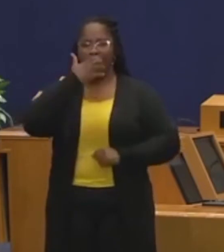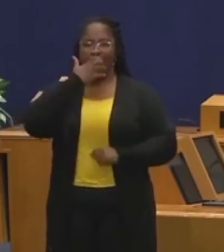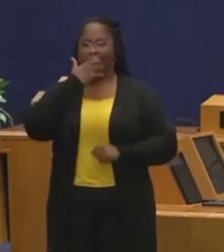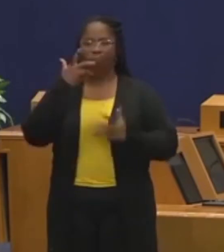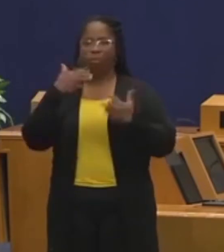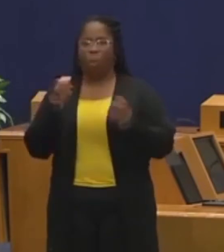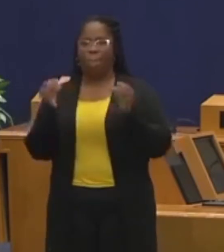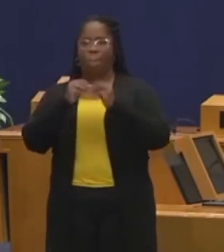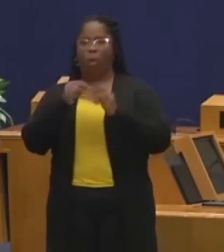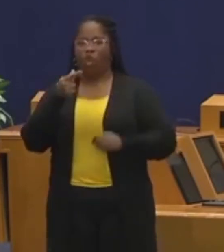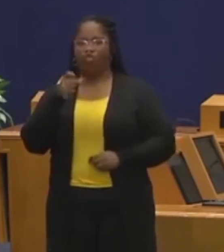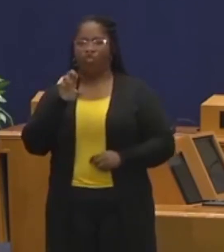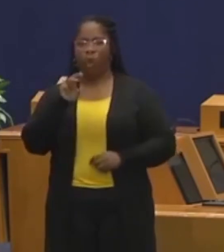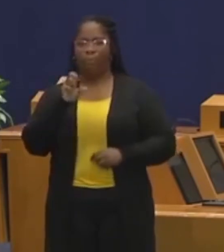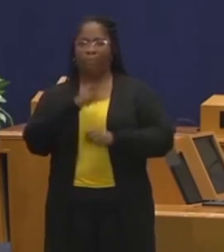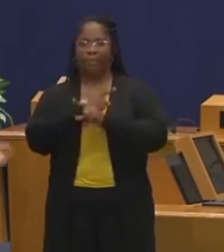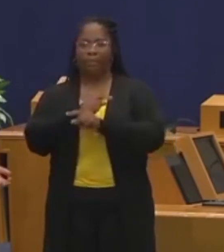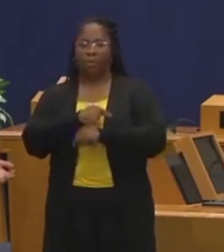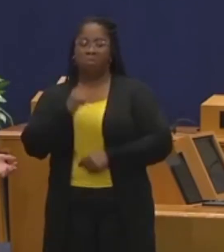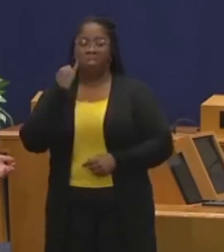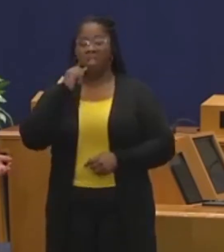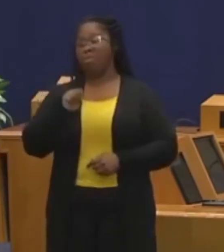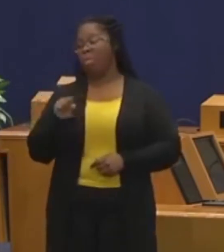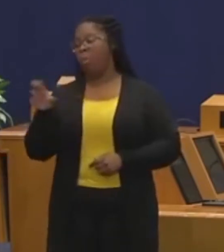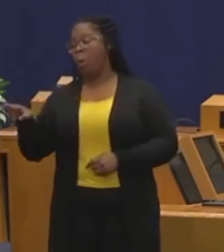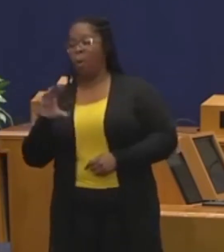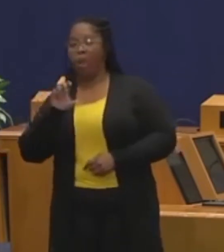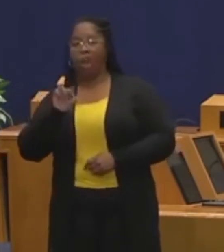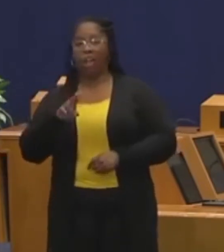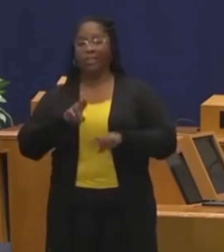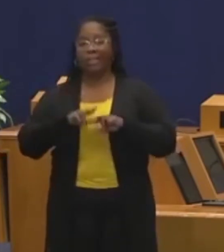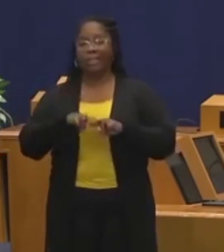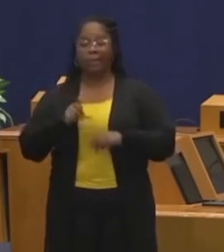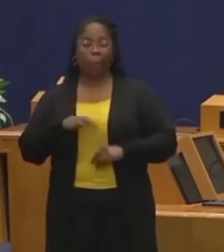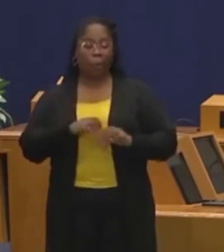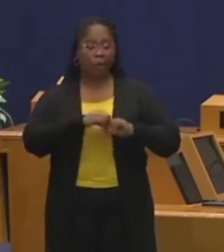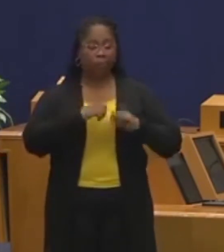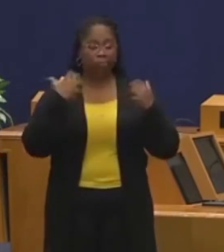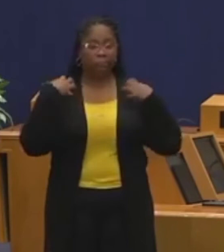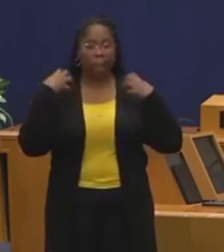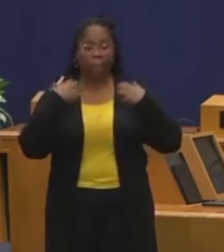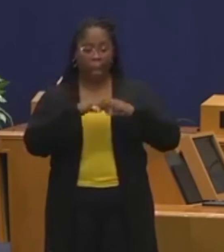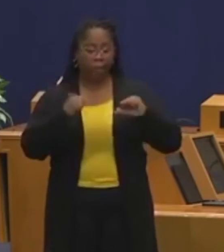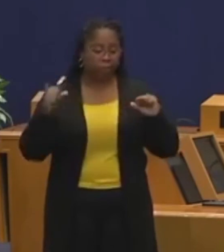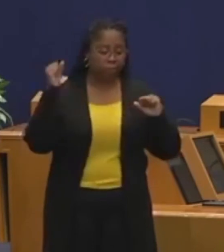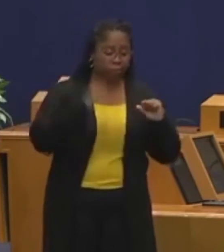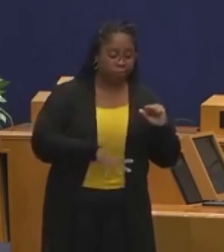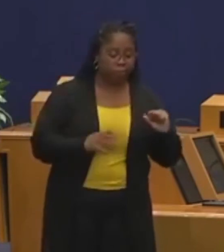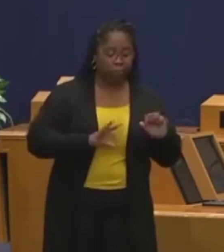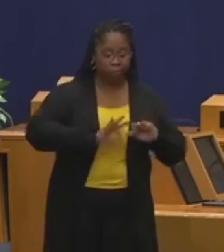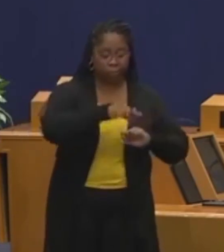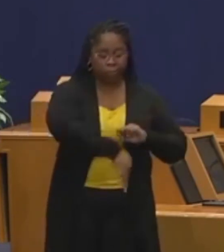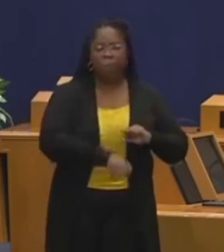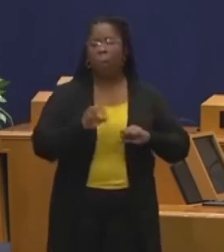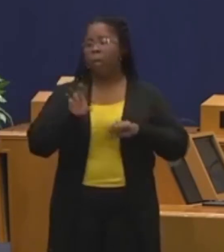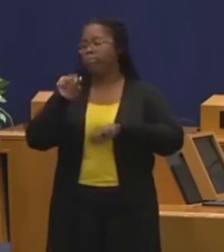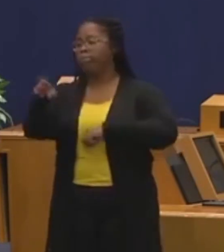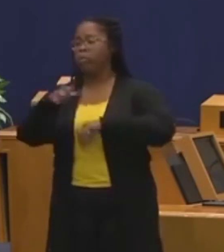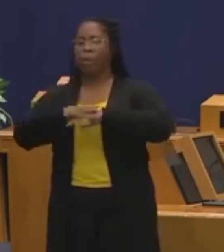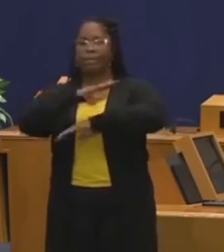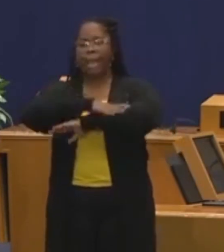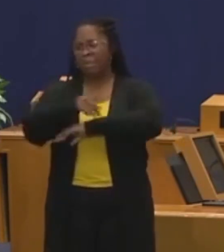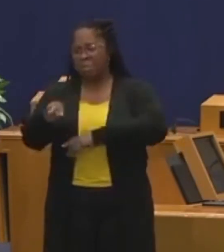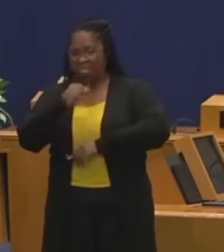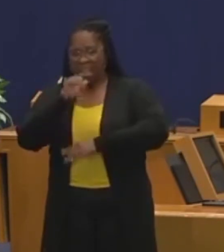happen to, like, throw it on your car seat or dump it into your backpack or put it on a table that's not necessarily clean. So